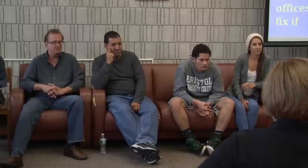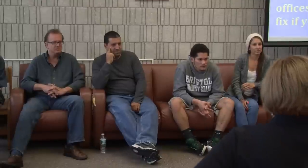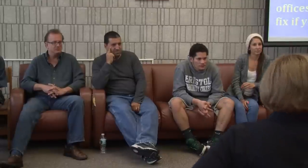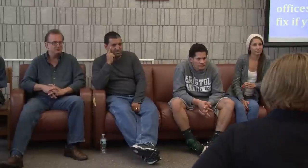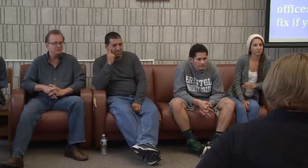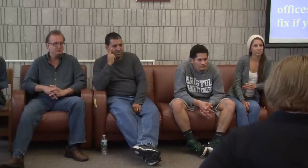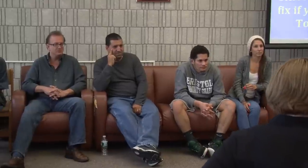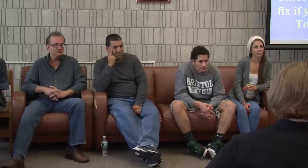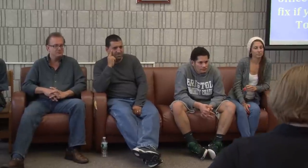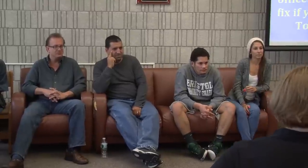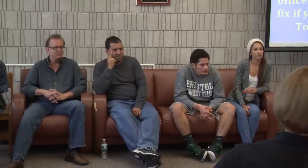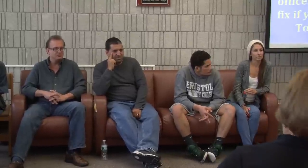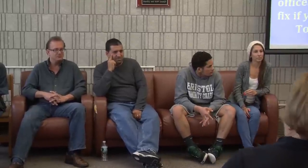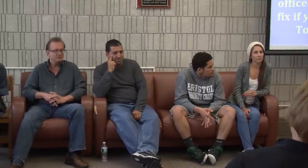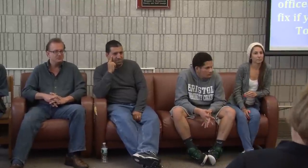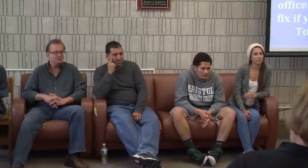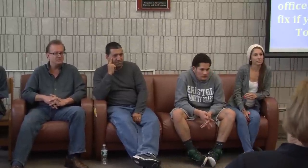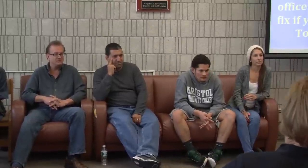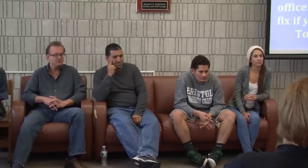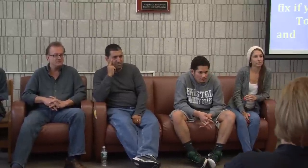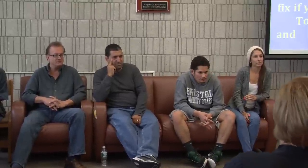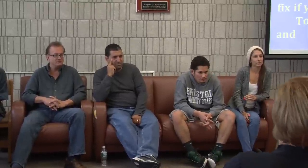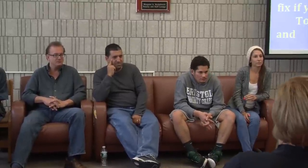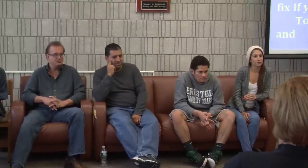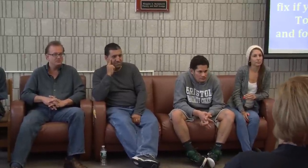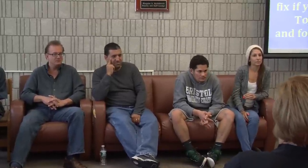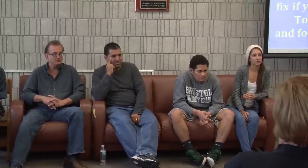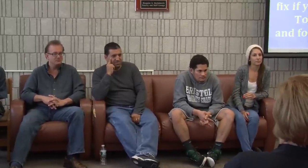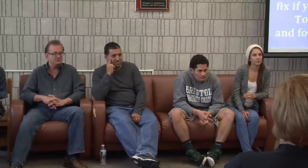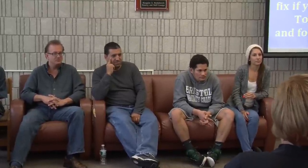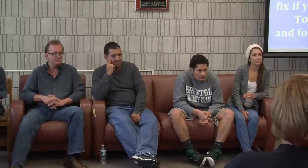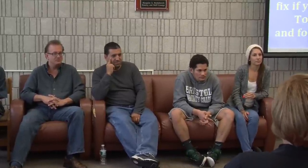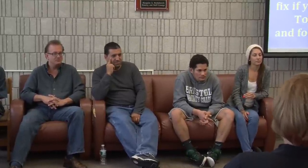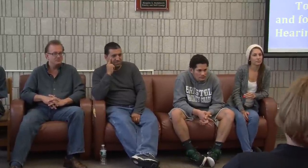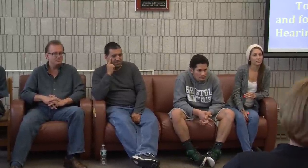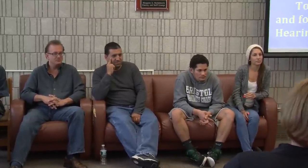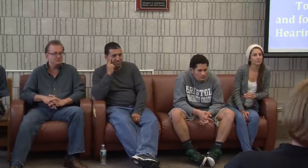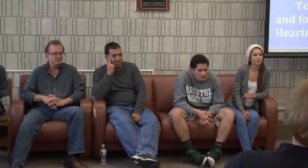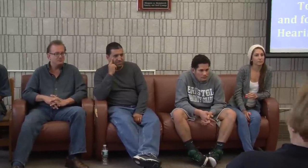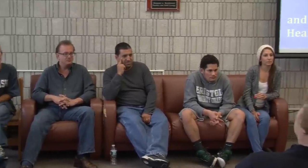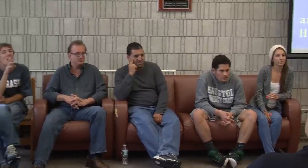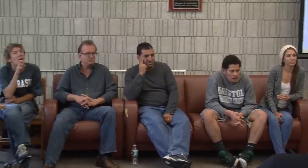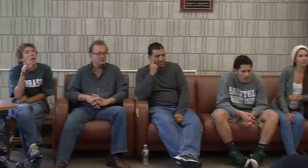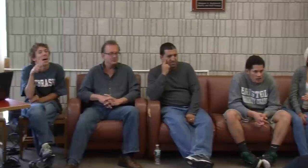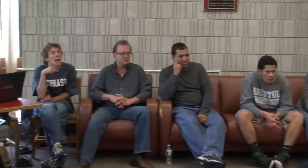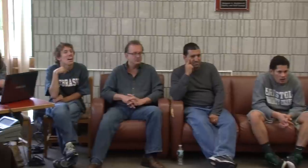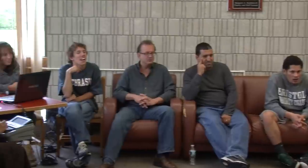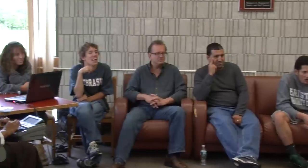better for you and for other deaf, hard of hearing or lip readers? What's something that would make it better?